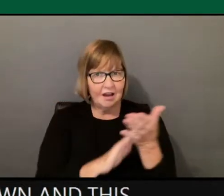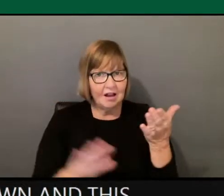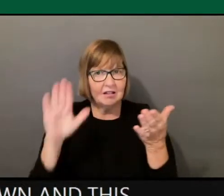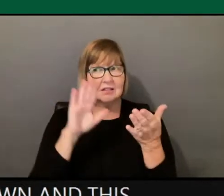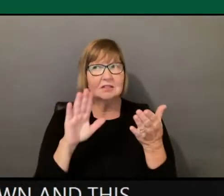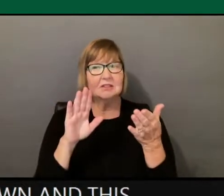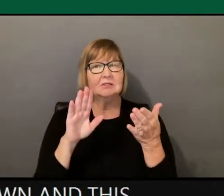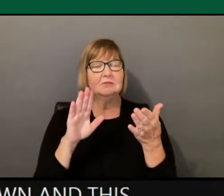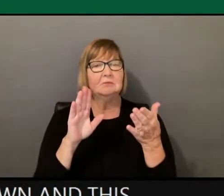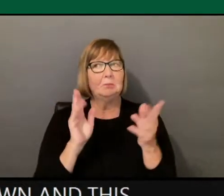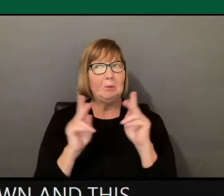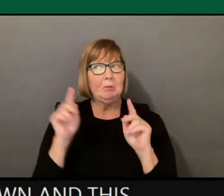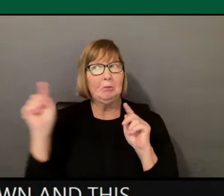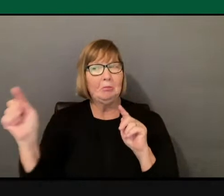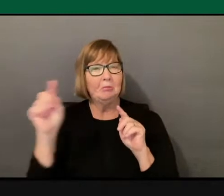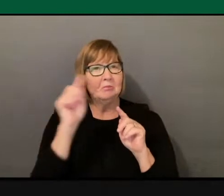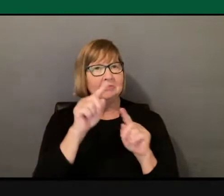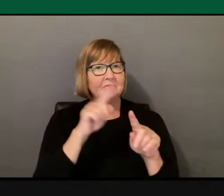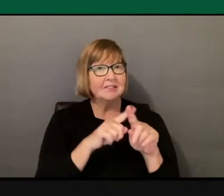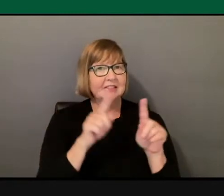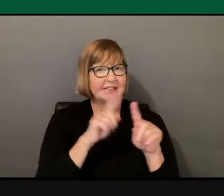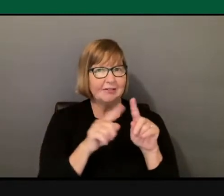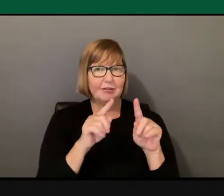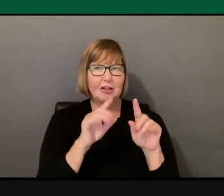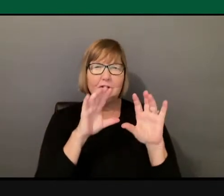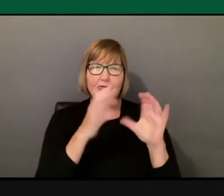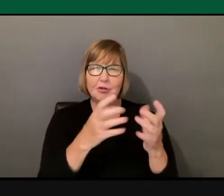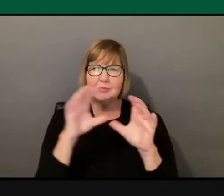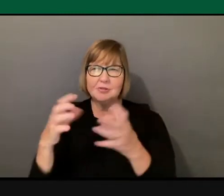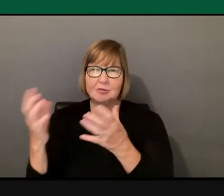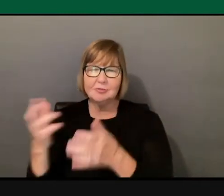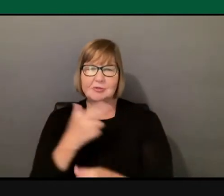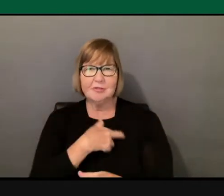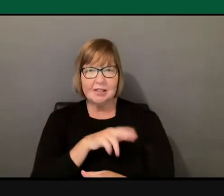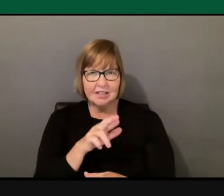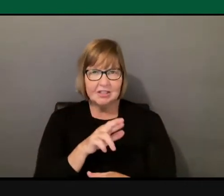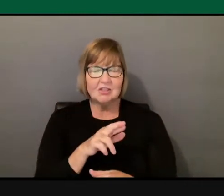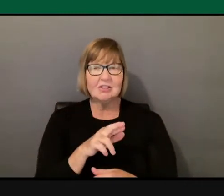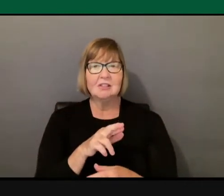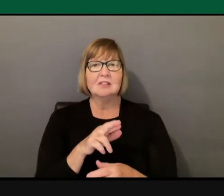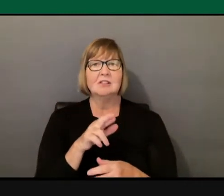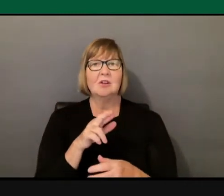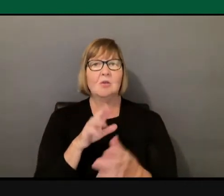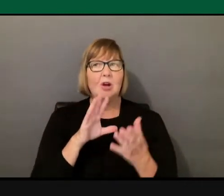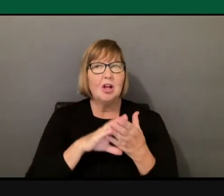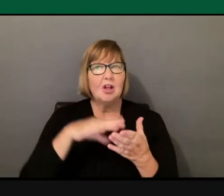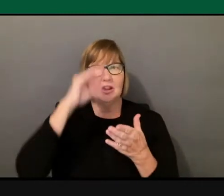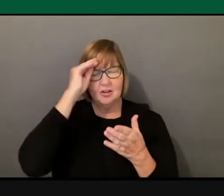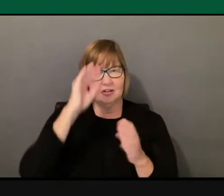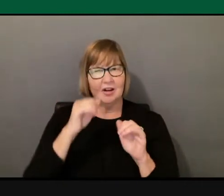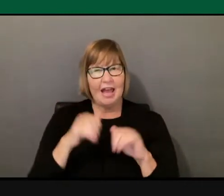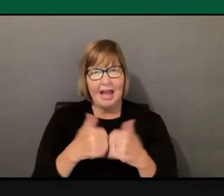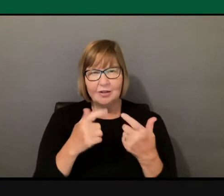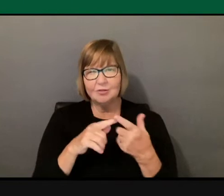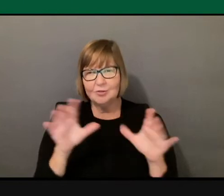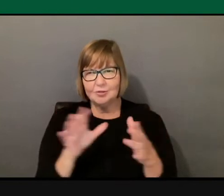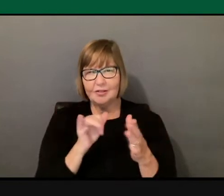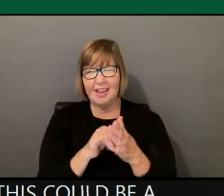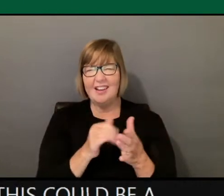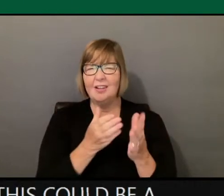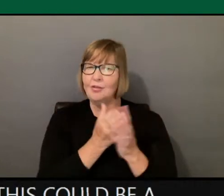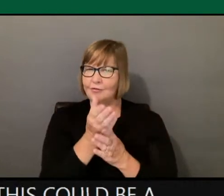And this could be a wonderful opportunity for them to learn how to do that, how to get over their own discomfort and how to engage.